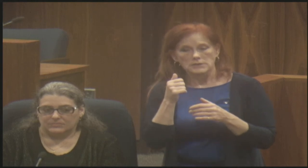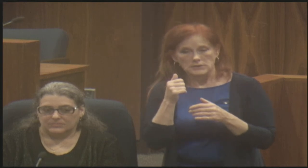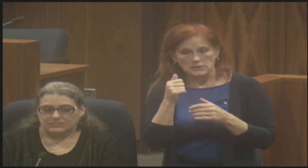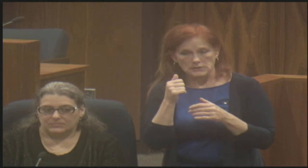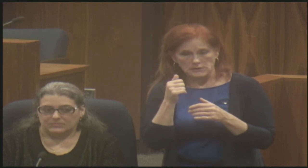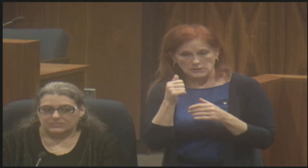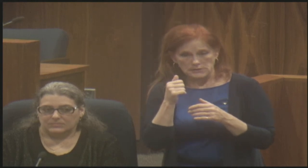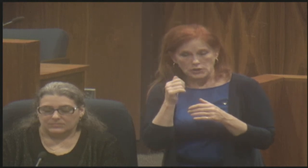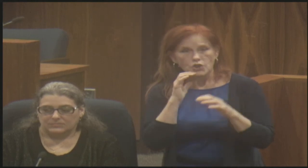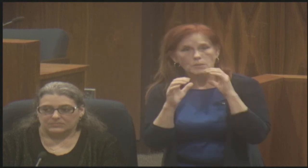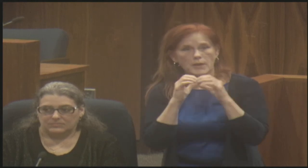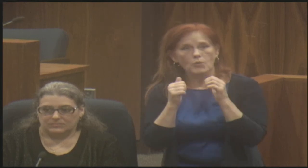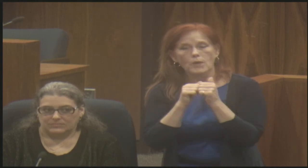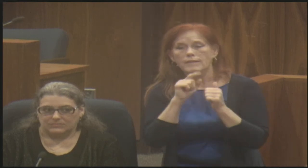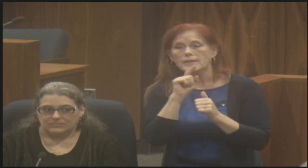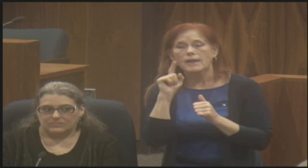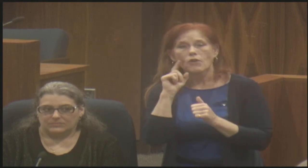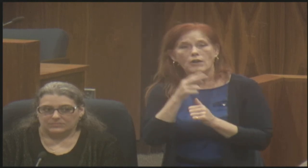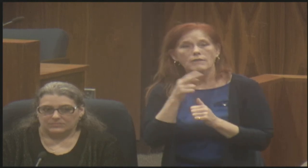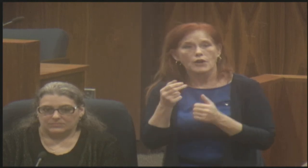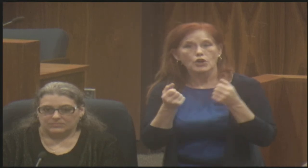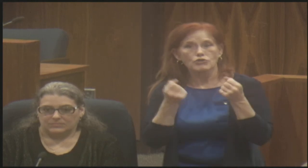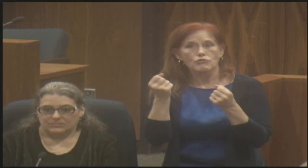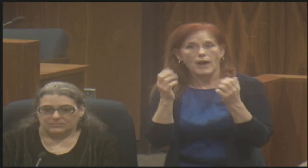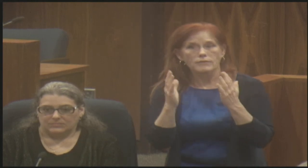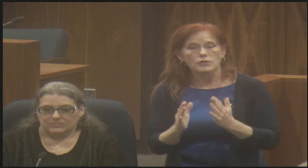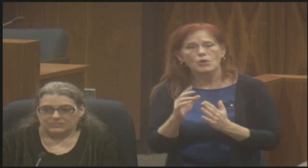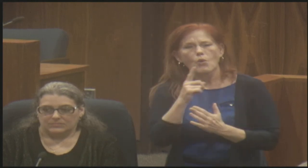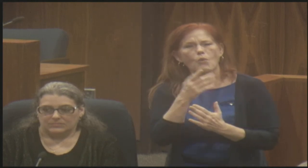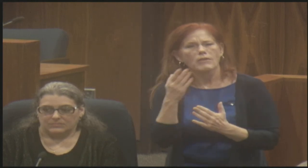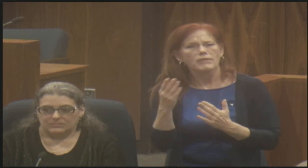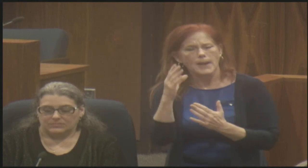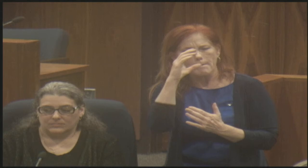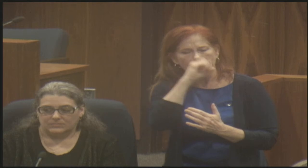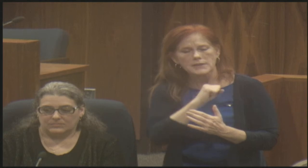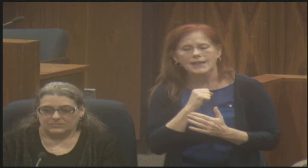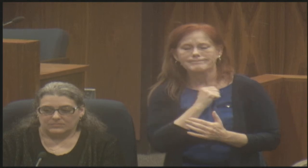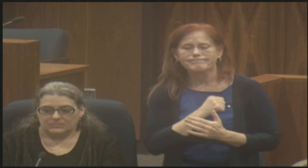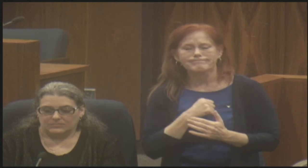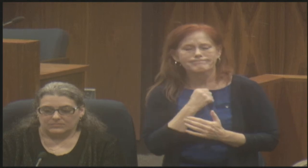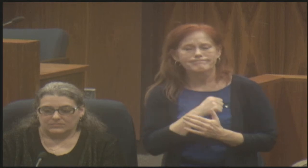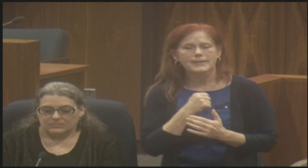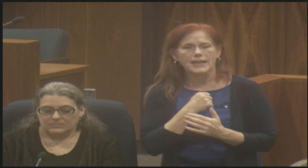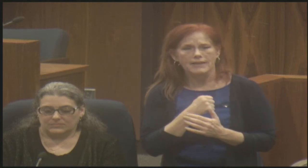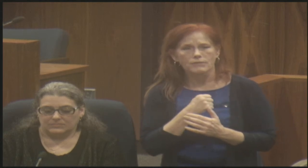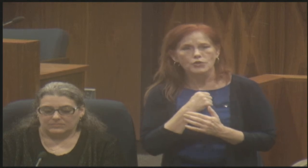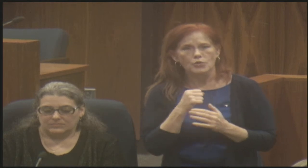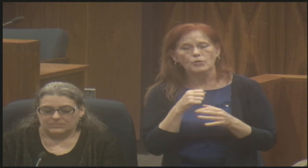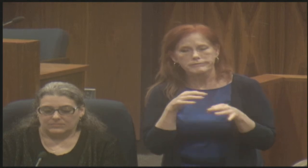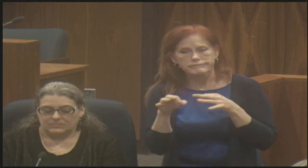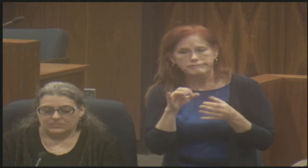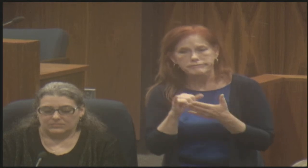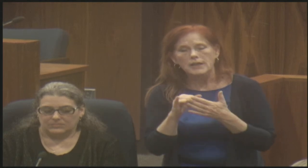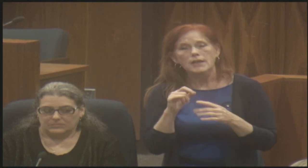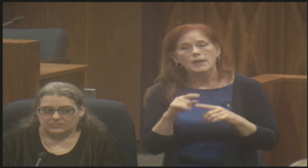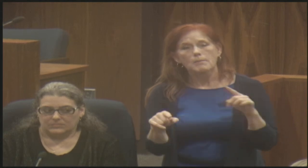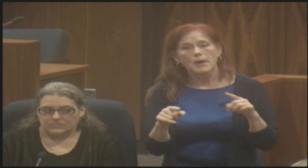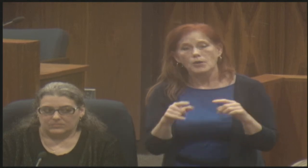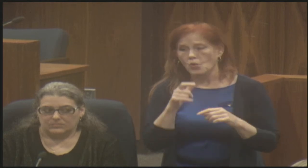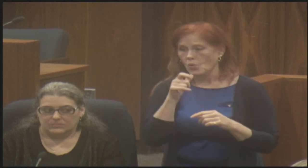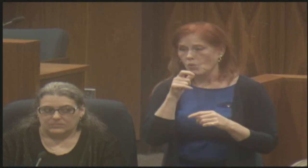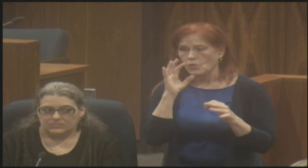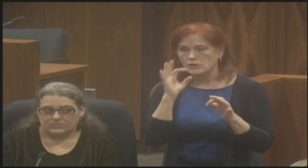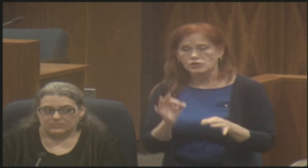um, deaf or hard of hearing drivers. One thing I missed and I apologize if you said it, who determines